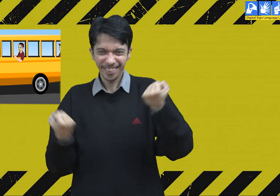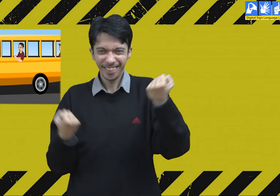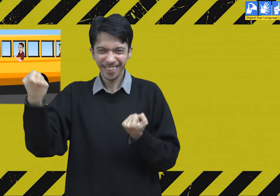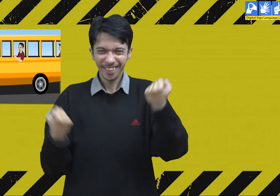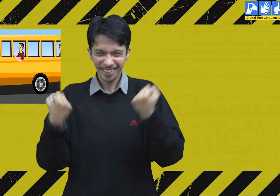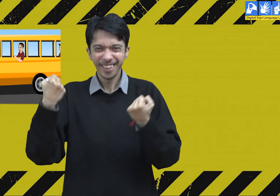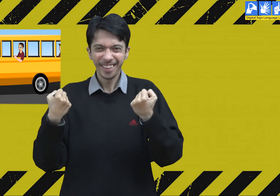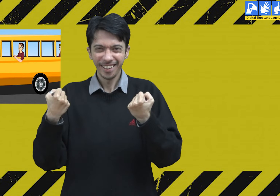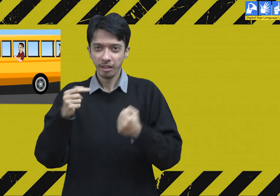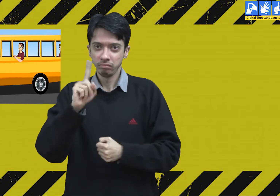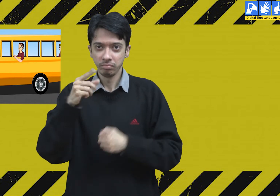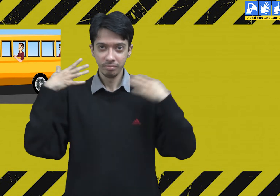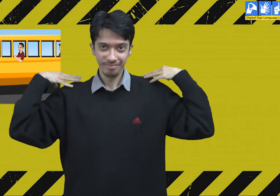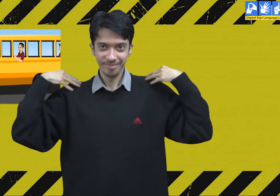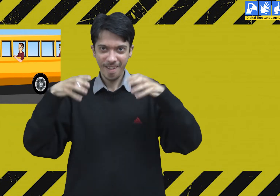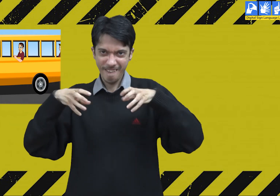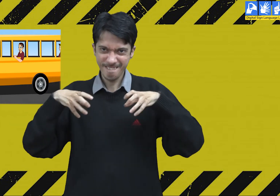Don't disturb the driver.